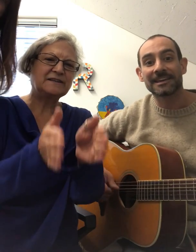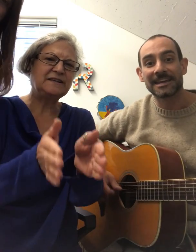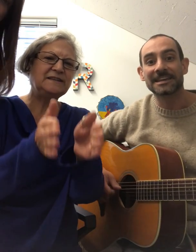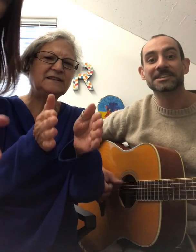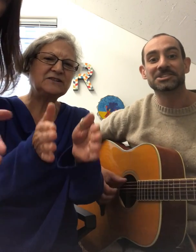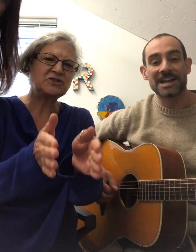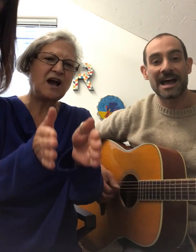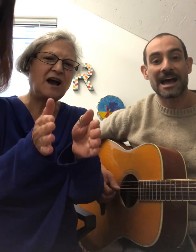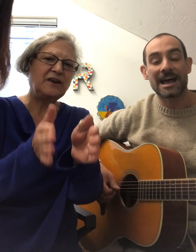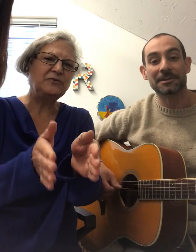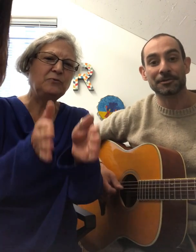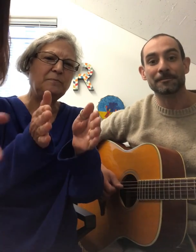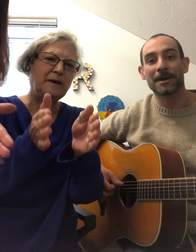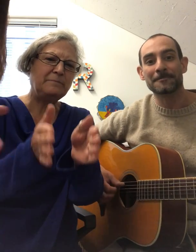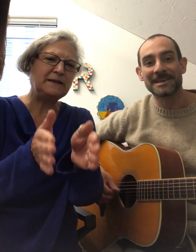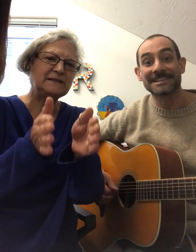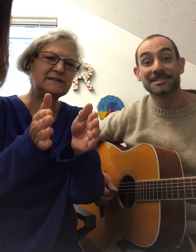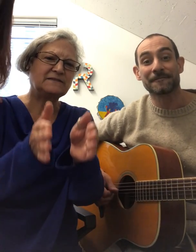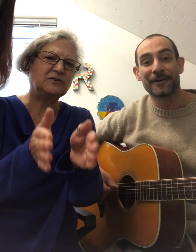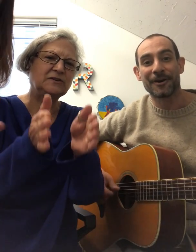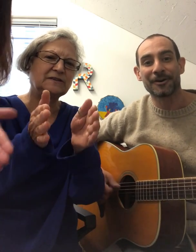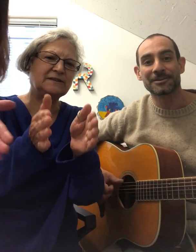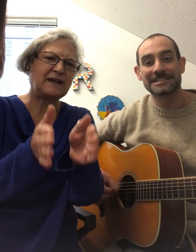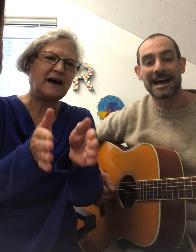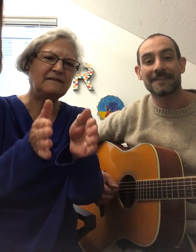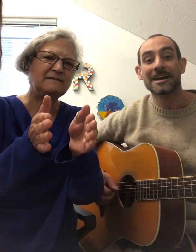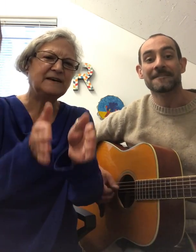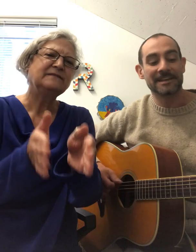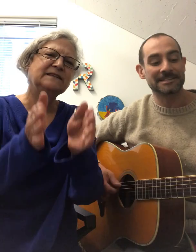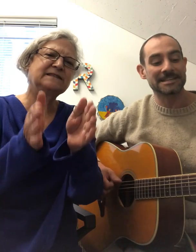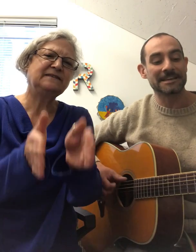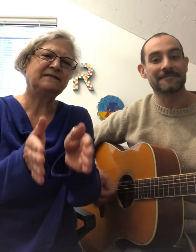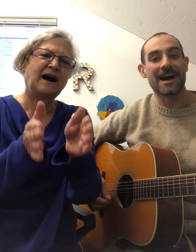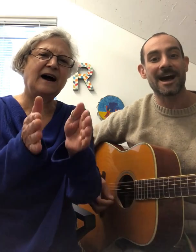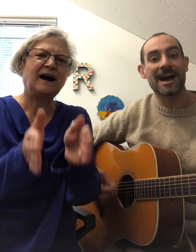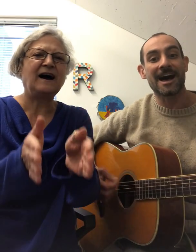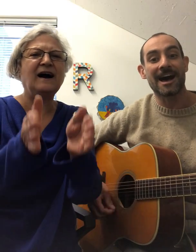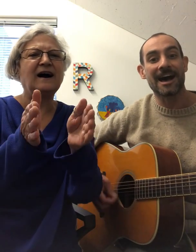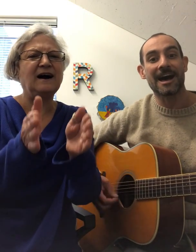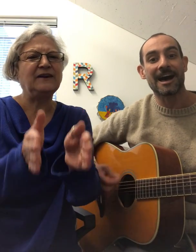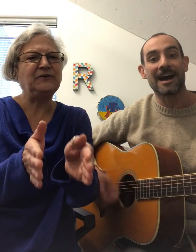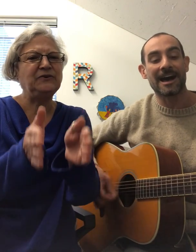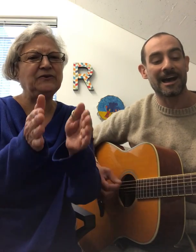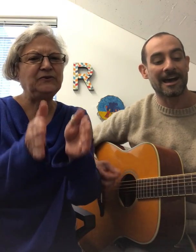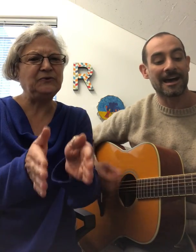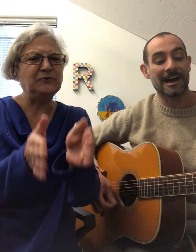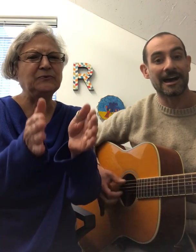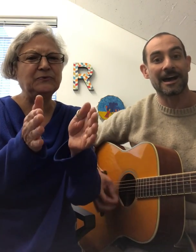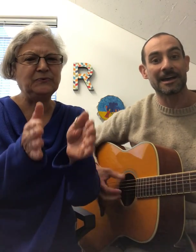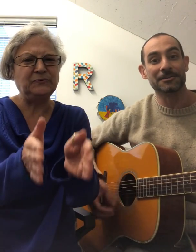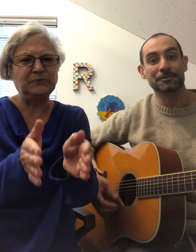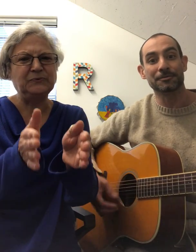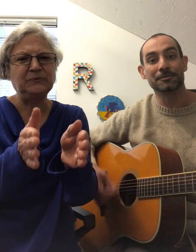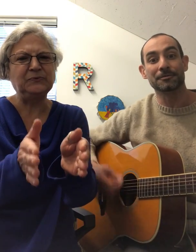Kitshanu B'mitzvotav Betzivanu